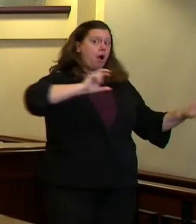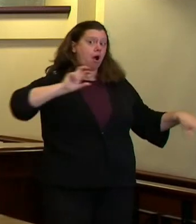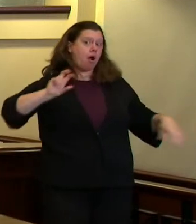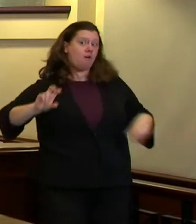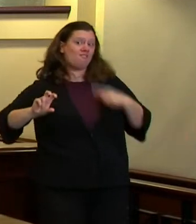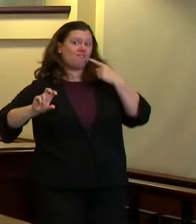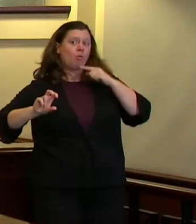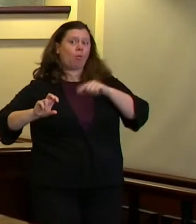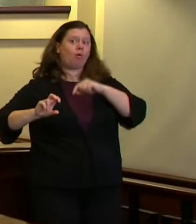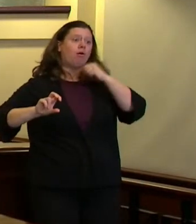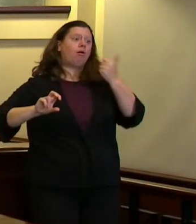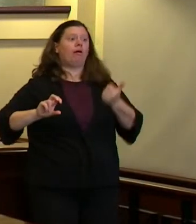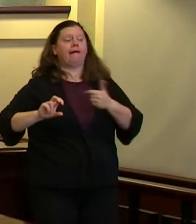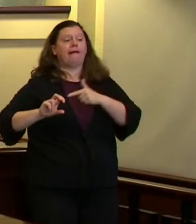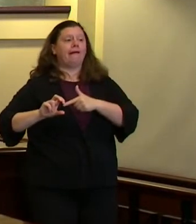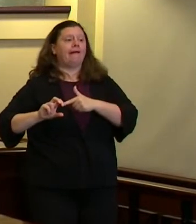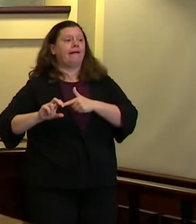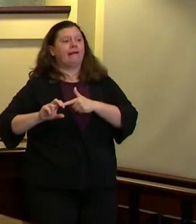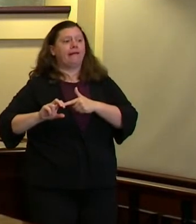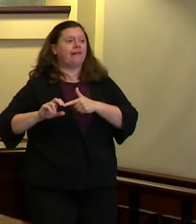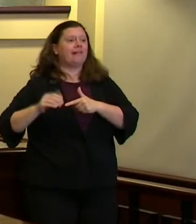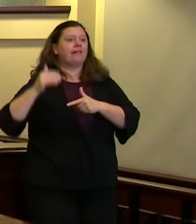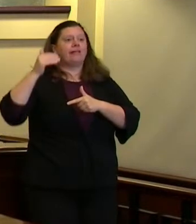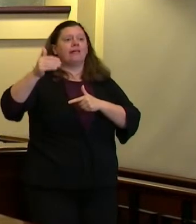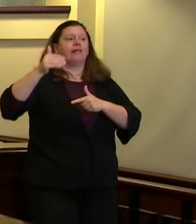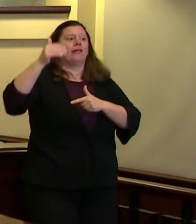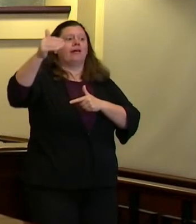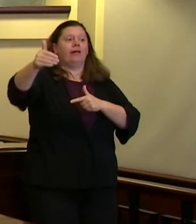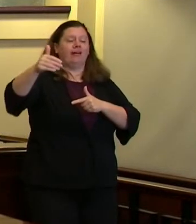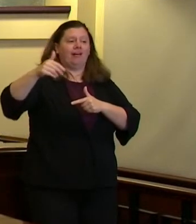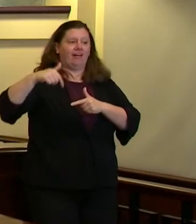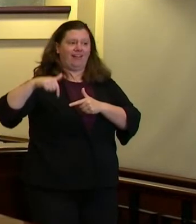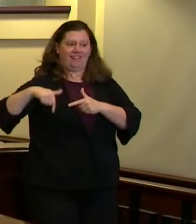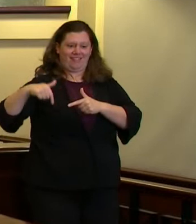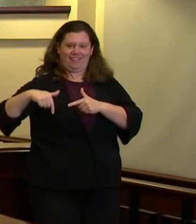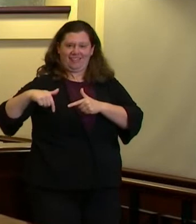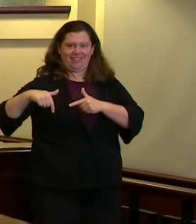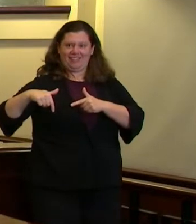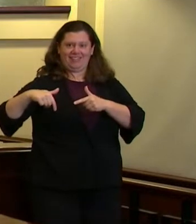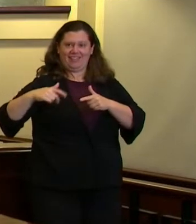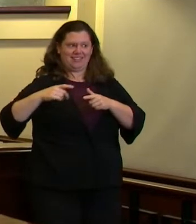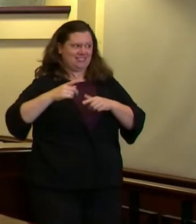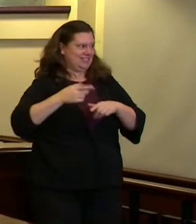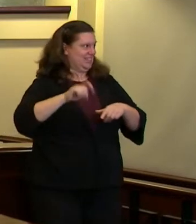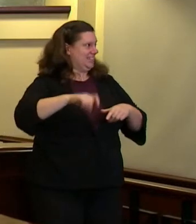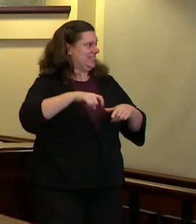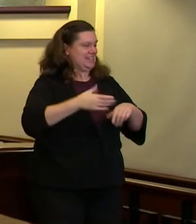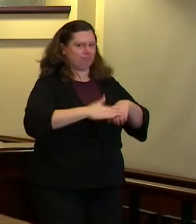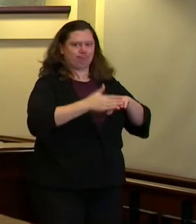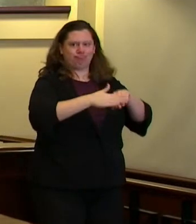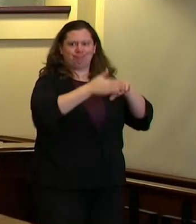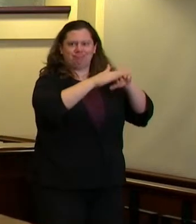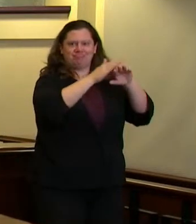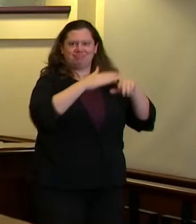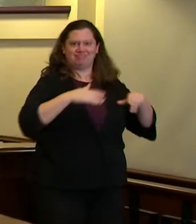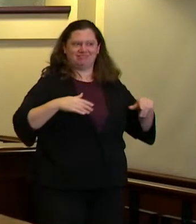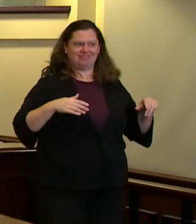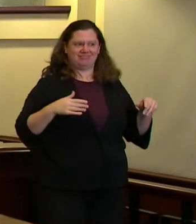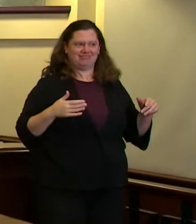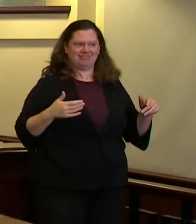hold for two or three or four years my question is how does that make the the public safer in the near term it doesn't